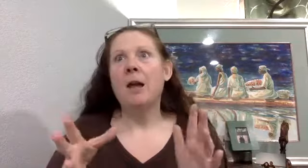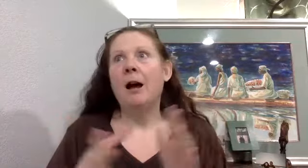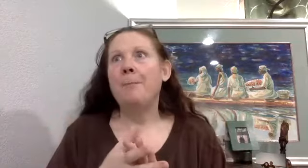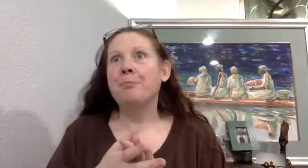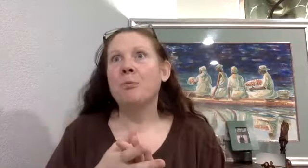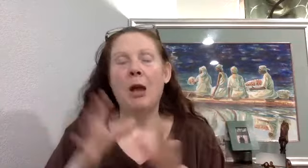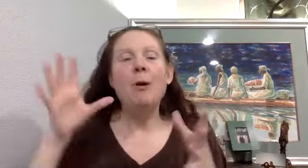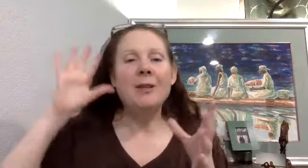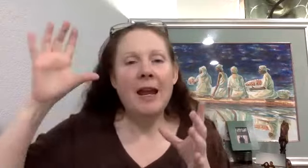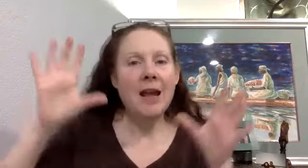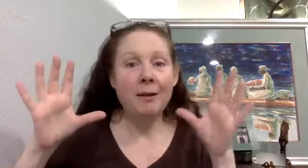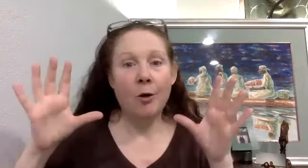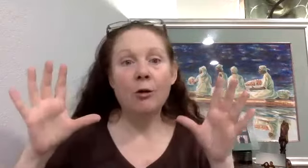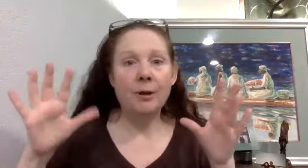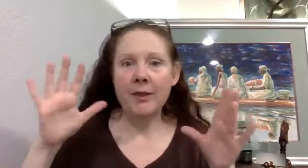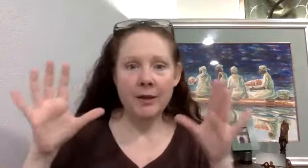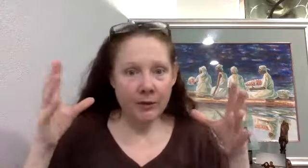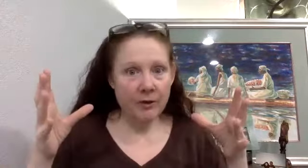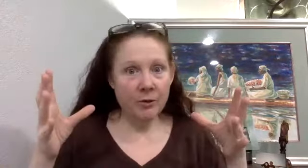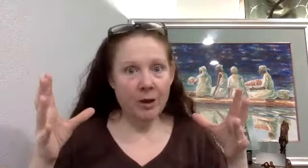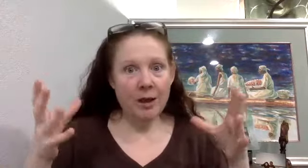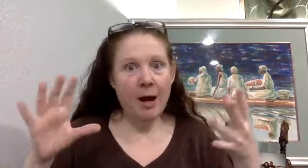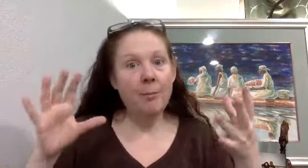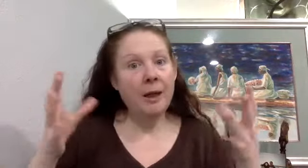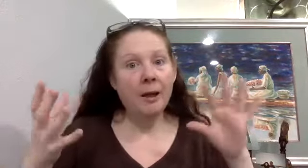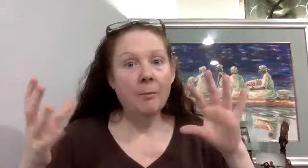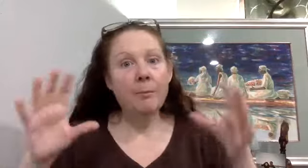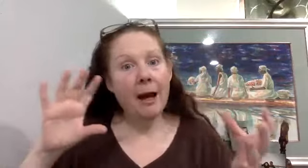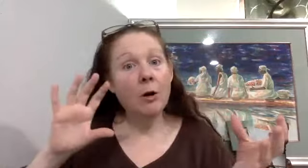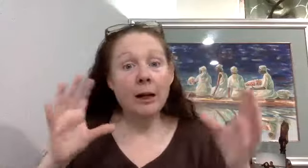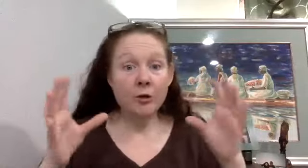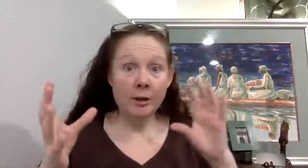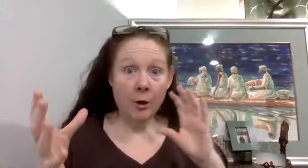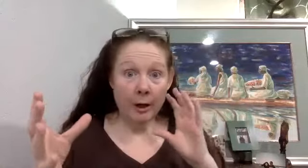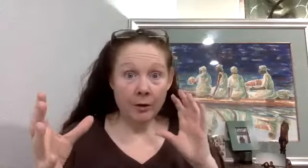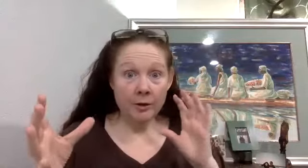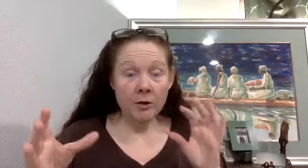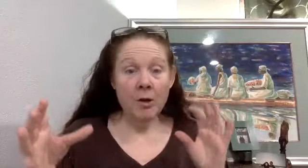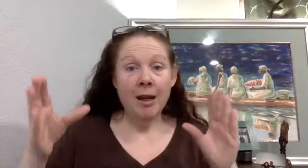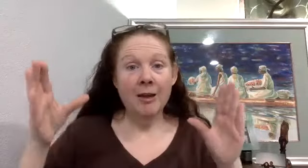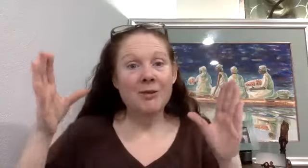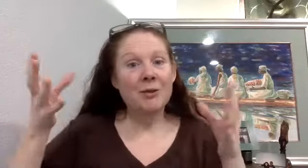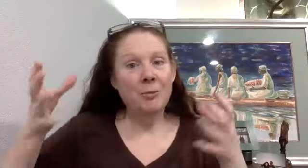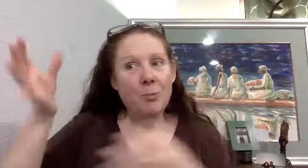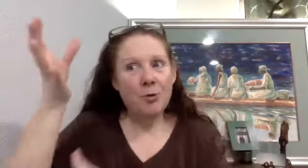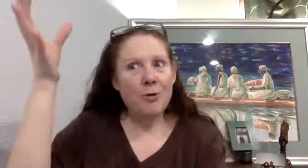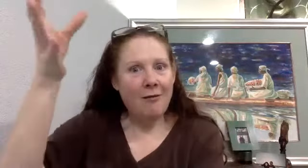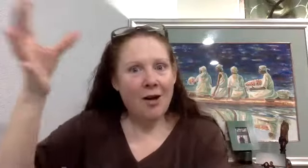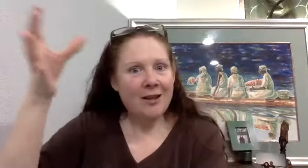and we would say young and old, but I think that this is really about being bioelectrically coherent is the people who have all that